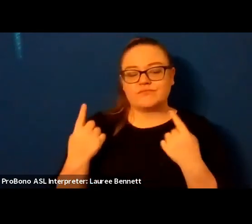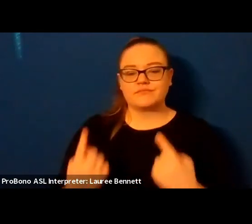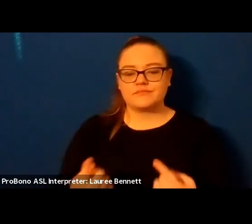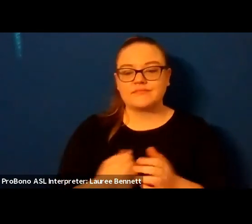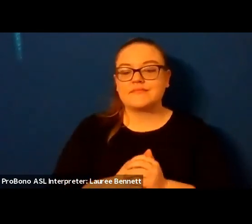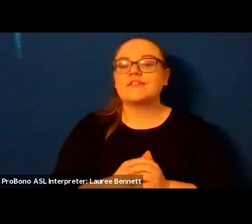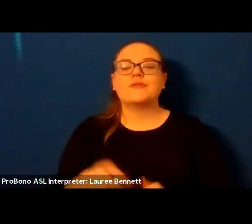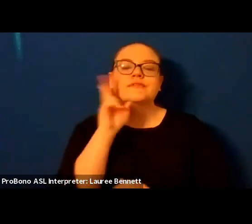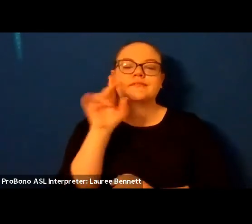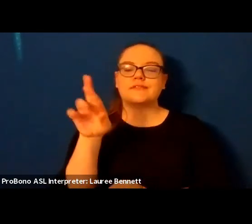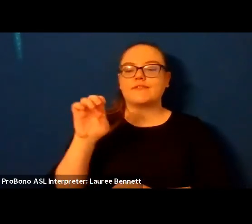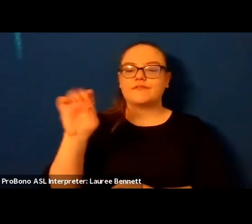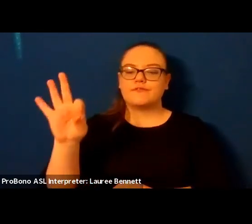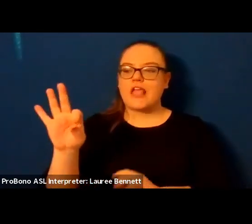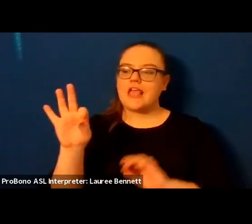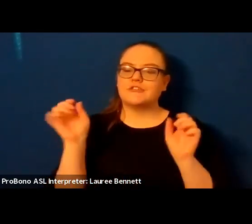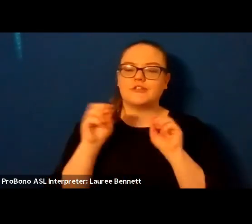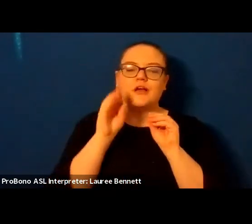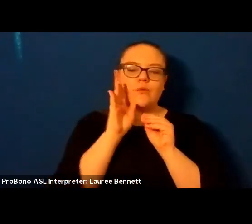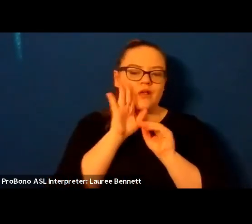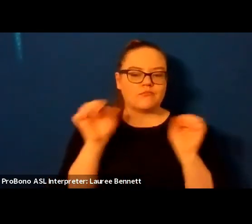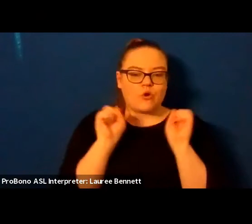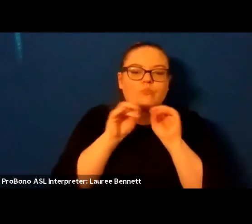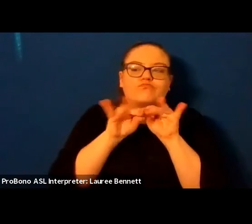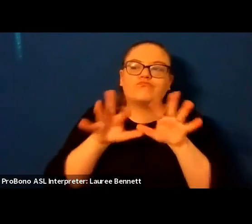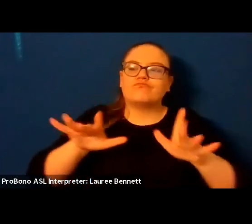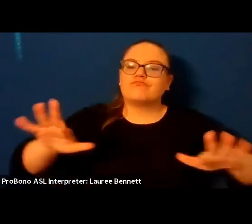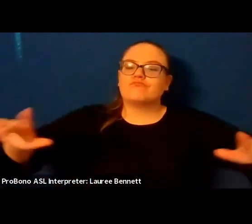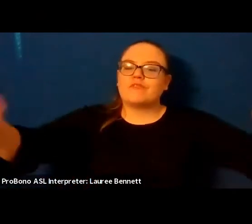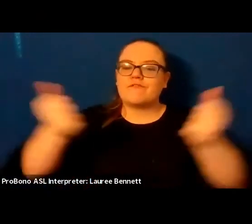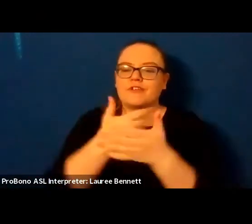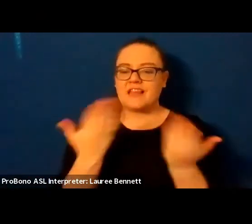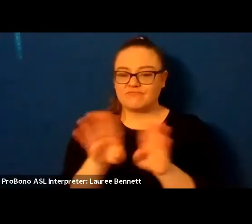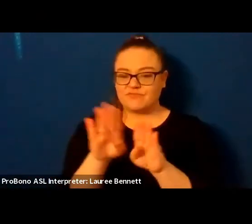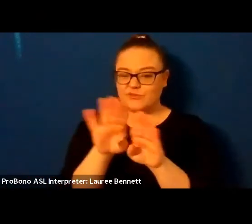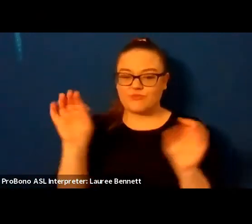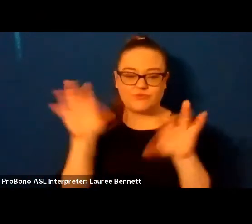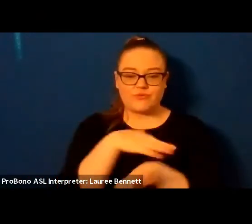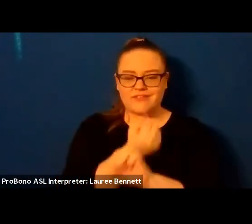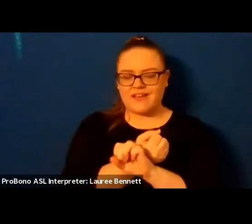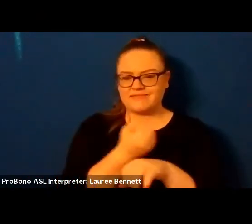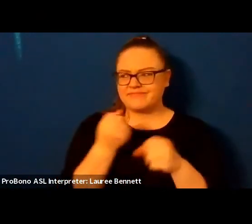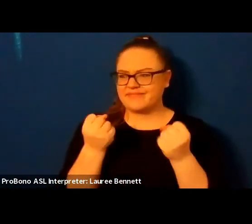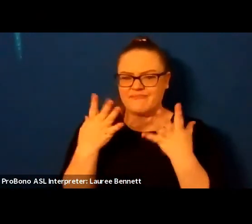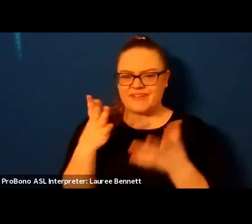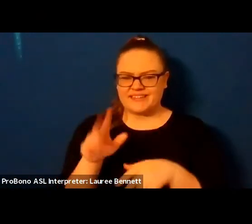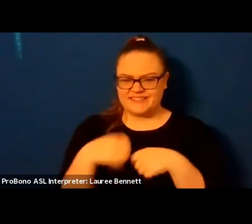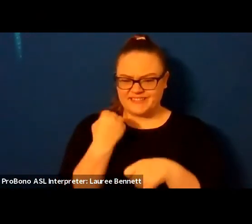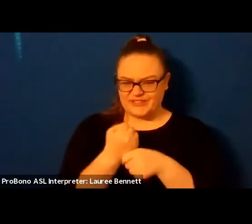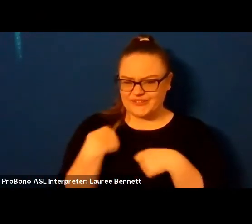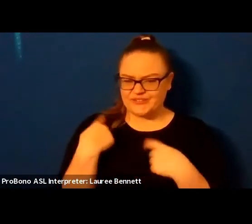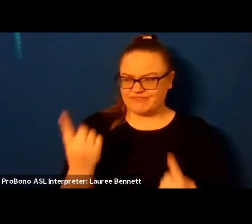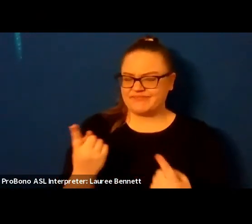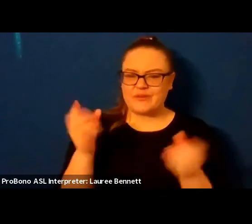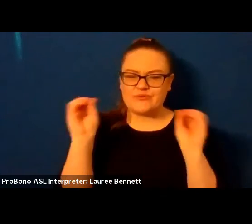doors unlocked i don't know how you survived the years without sunscreen or health insurance